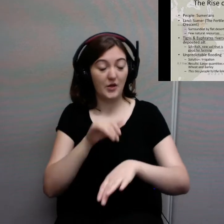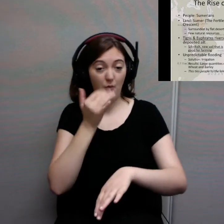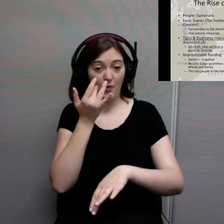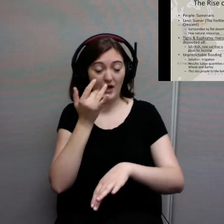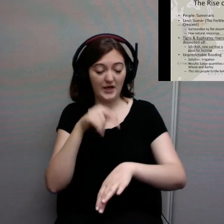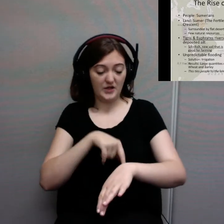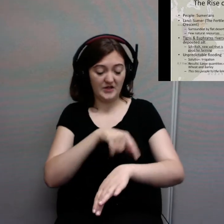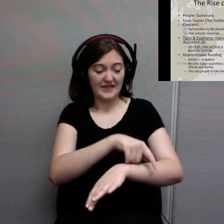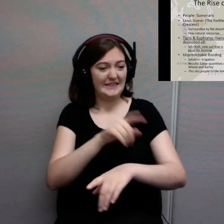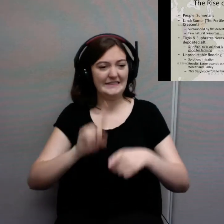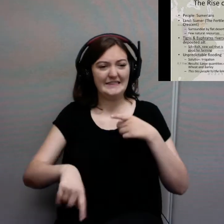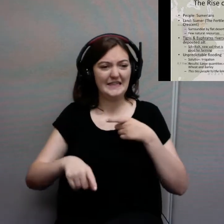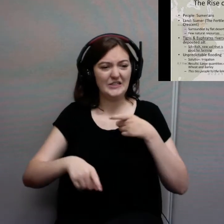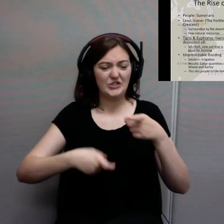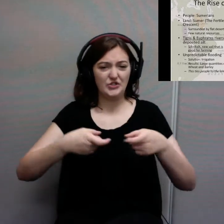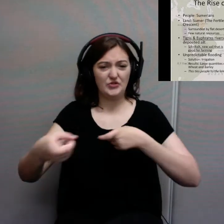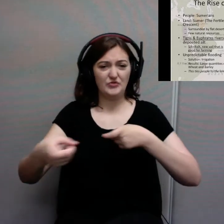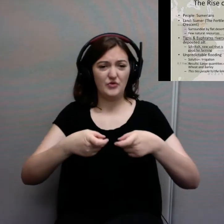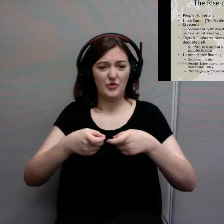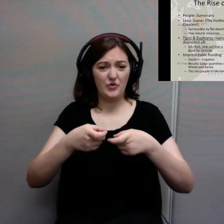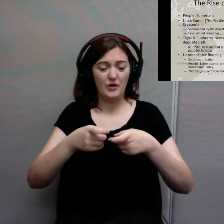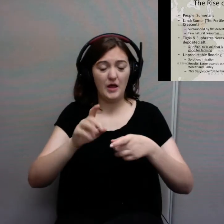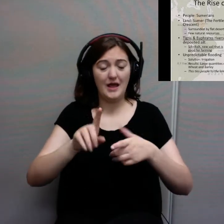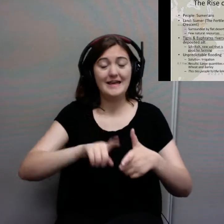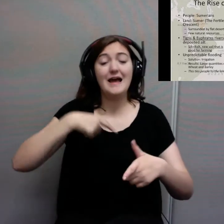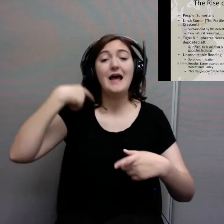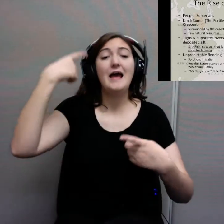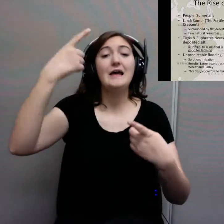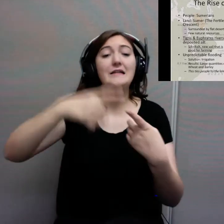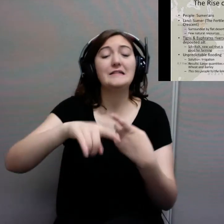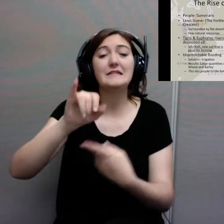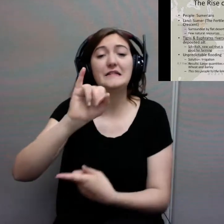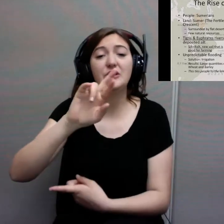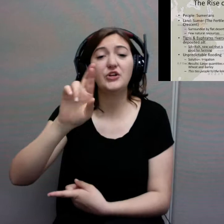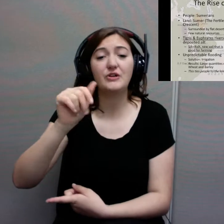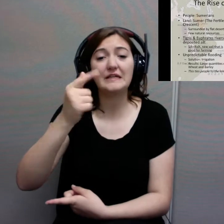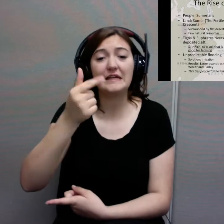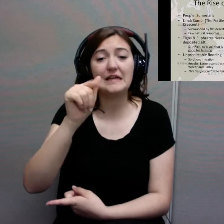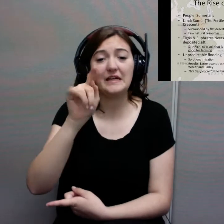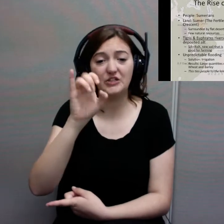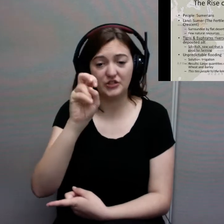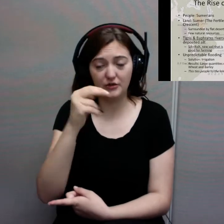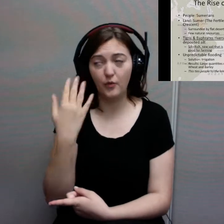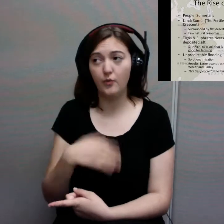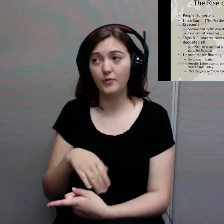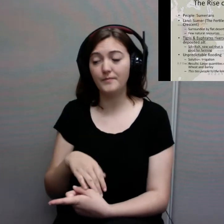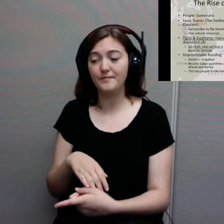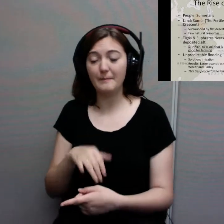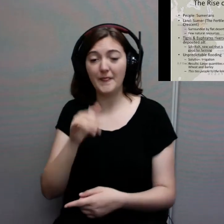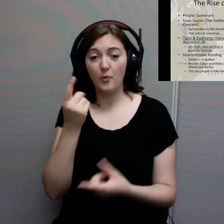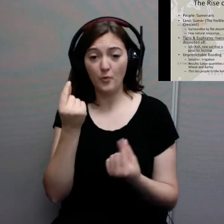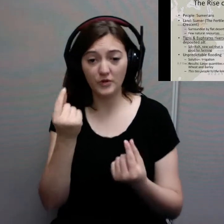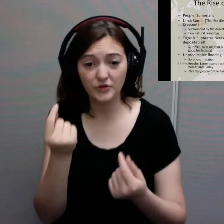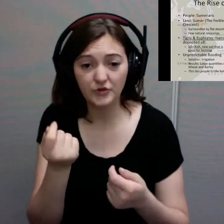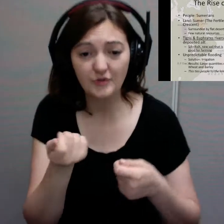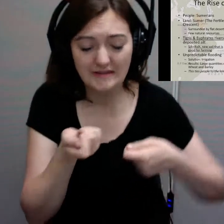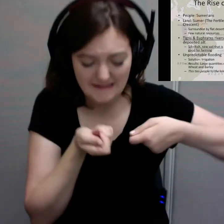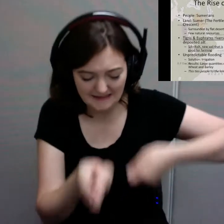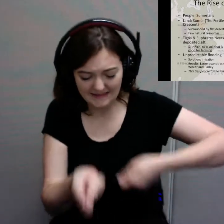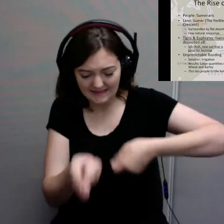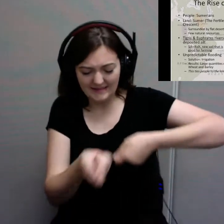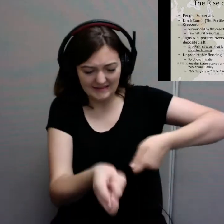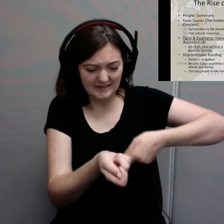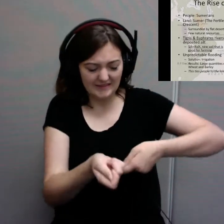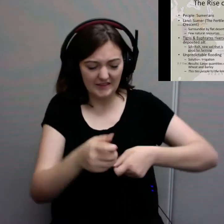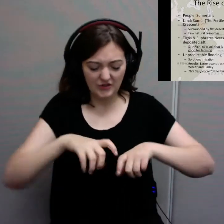irrigation. And again, irrigation is basically digging ditches and trenches that lead water away